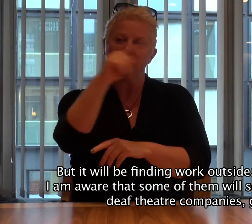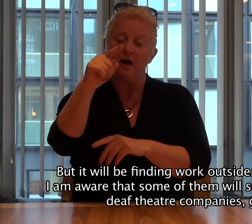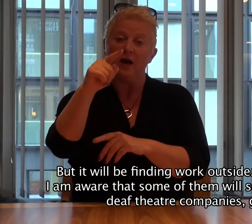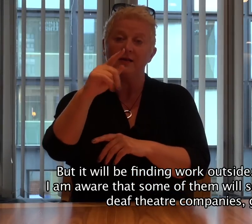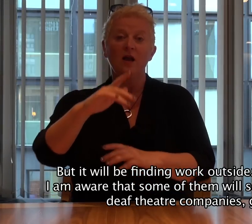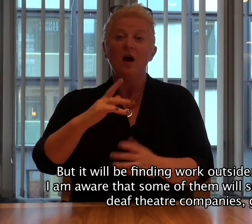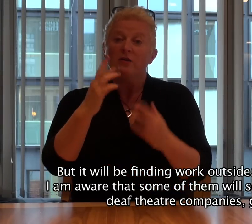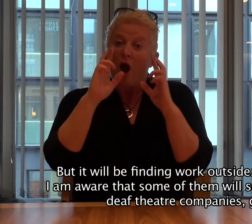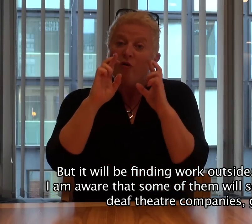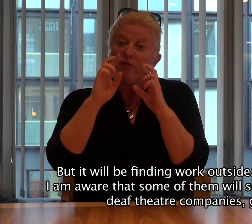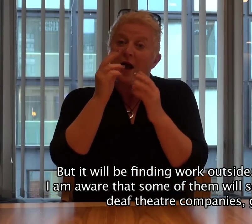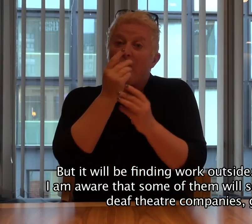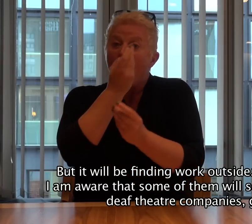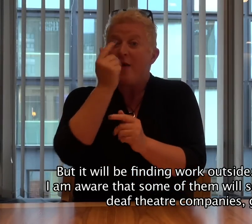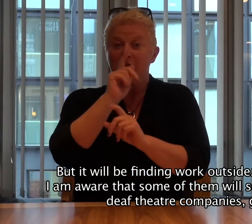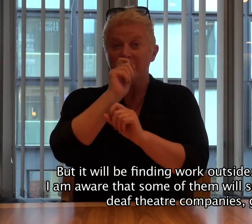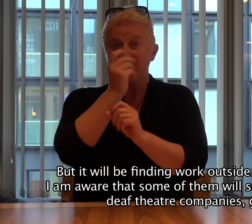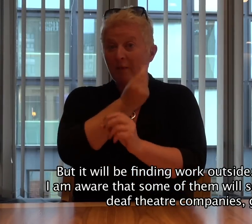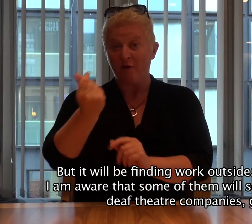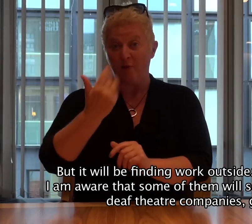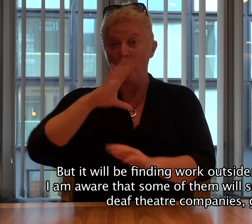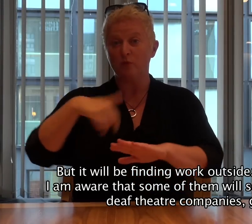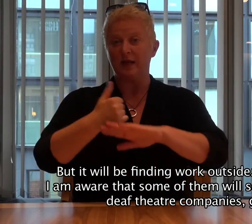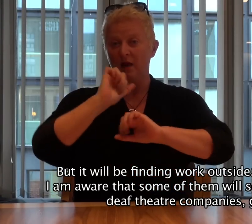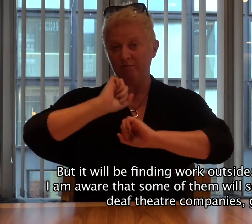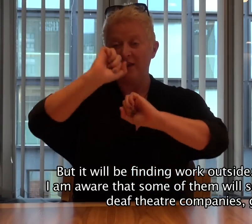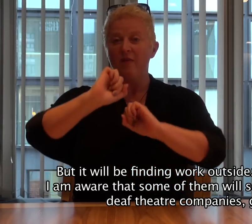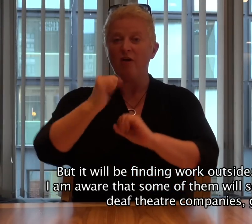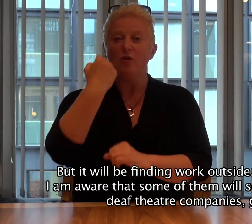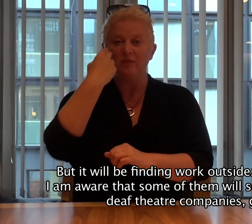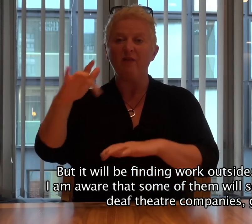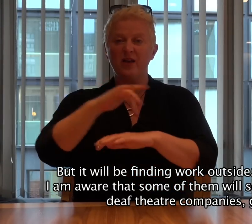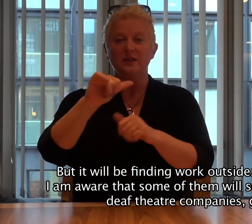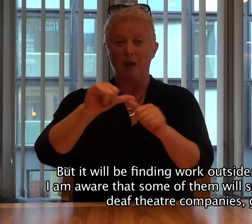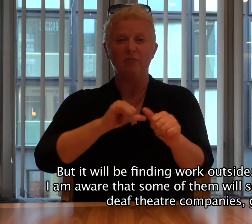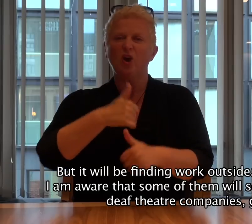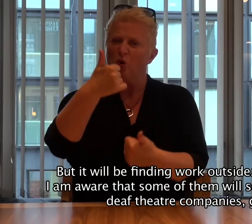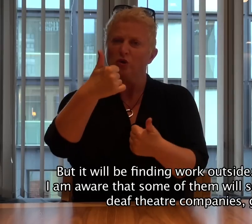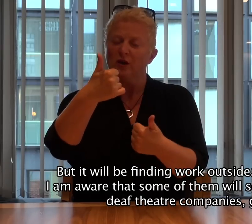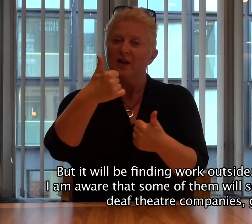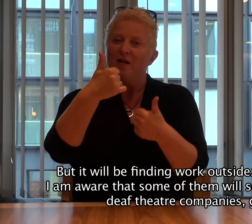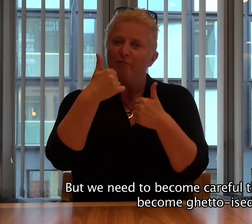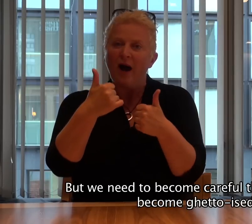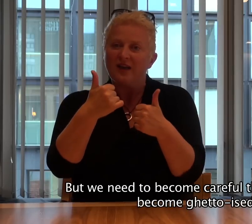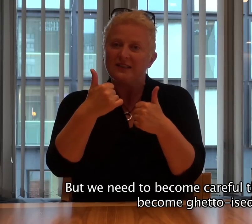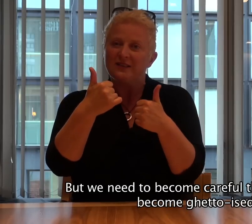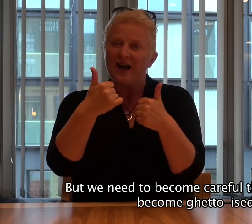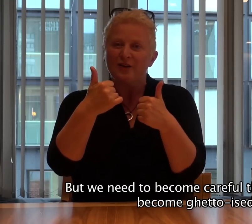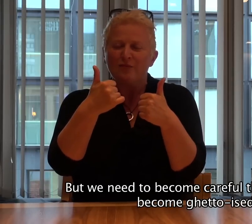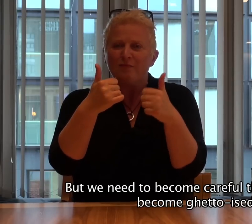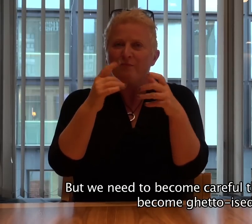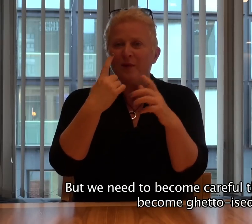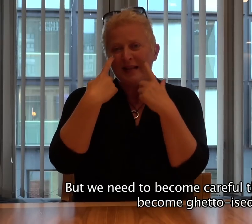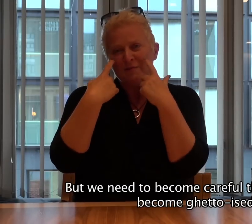work outside. So hopefully, I'm aware that some of them, they will set up their own deaf theatre company good. But